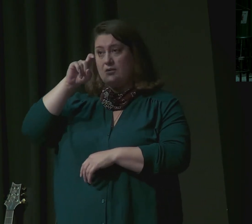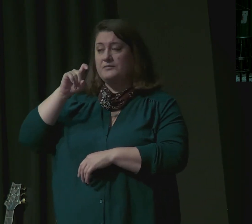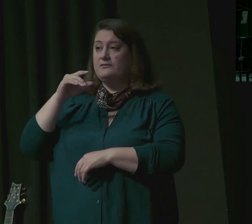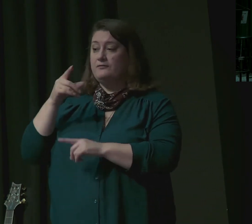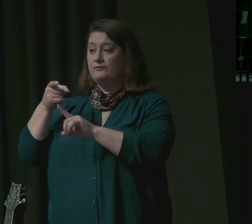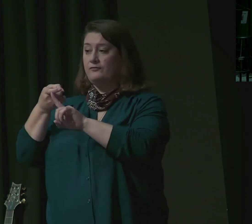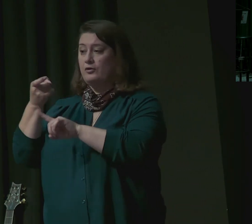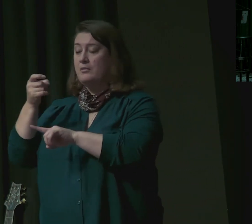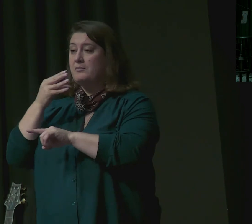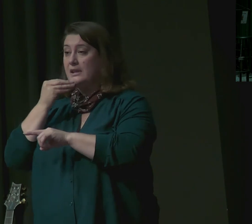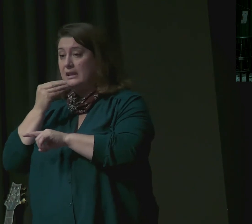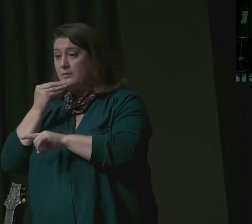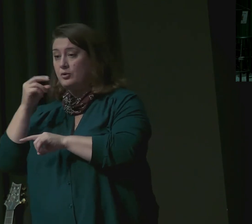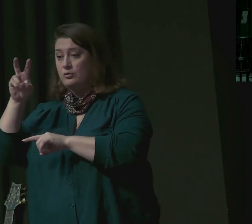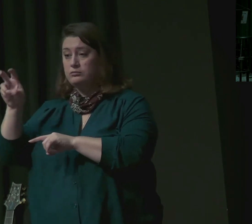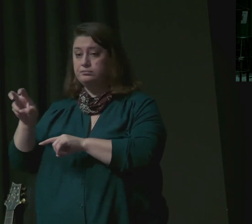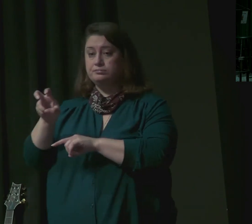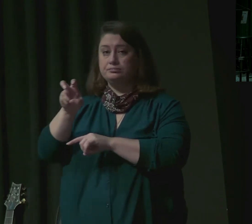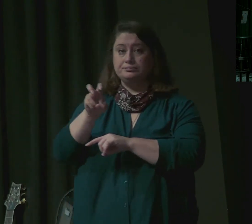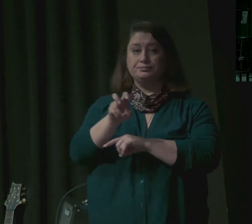the capital of Egypt at this time.